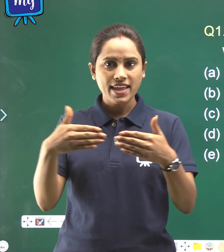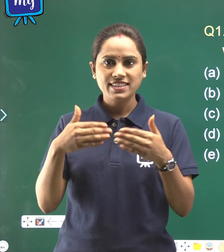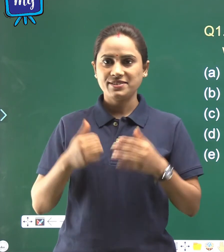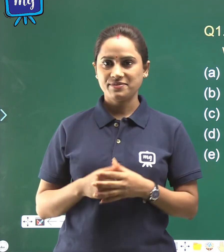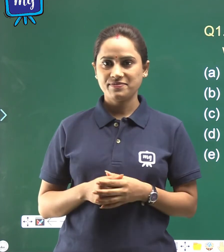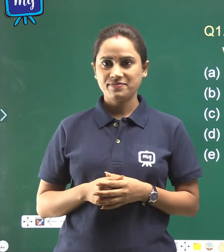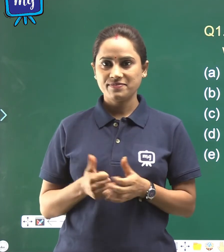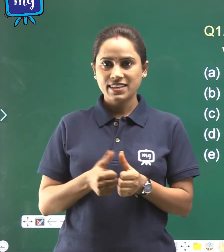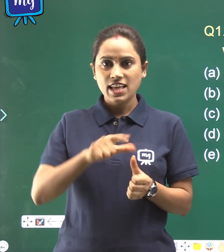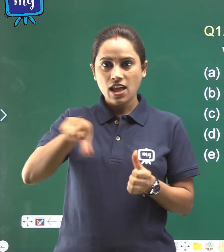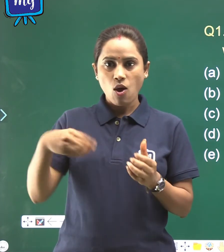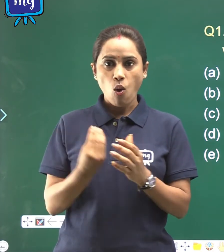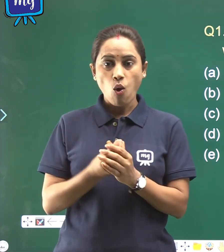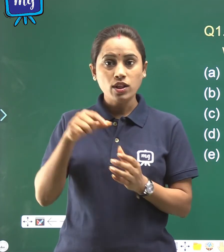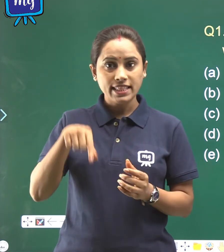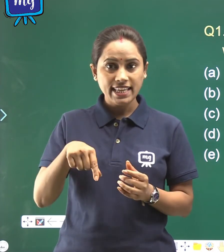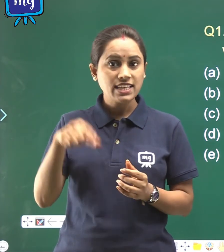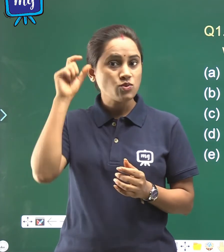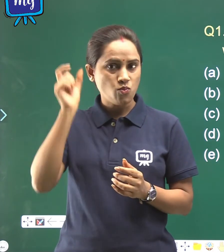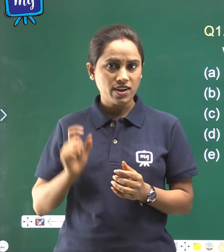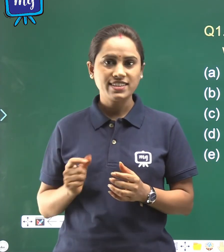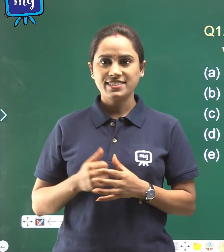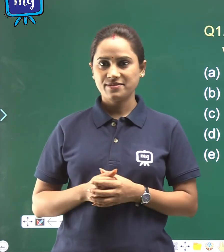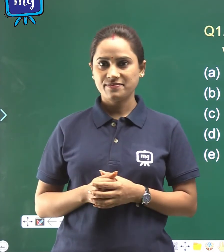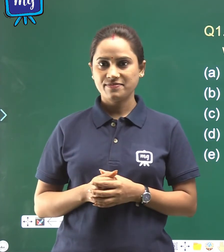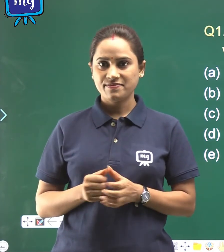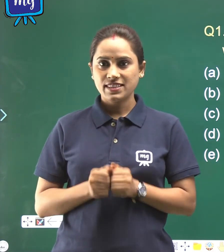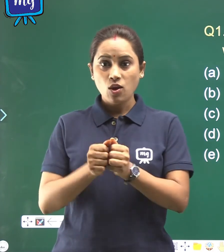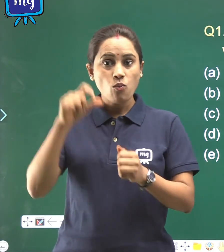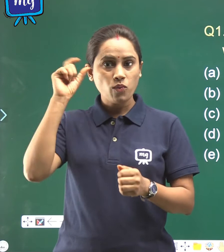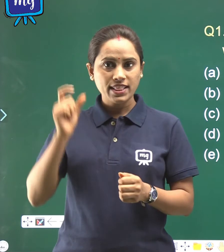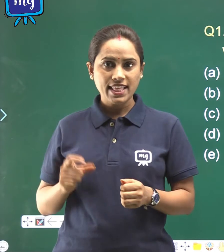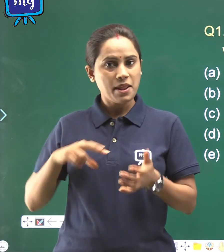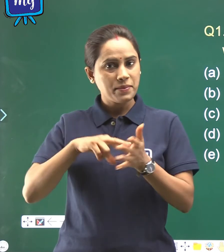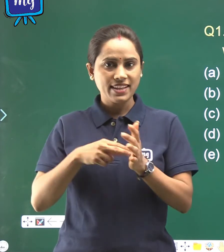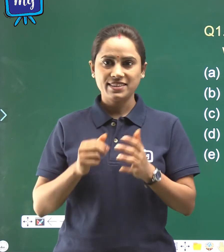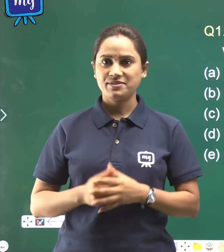all these words with their meanings.